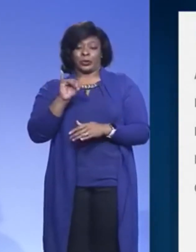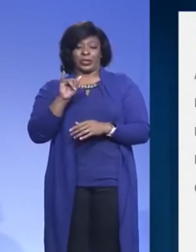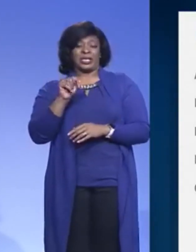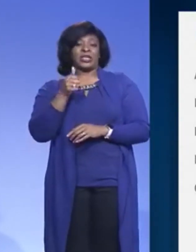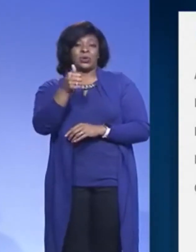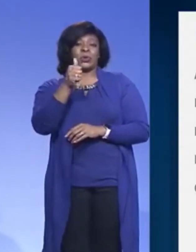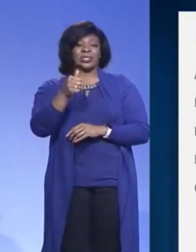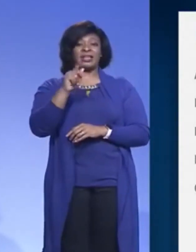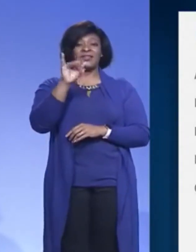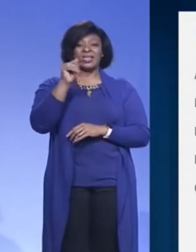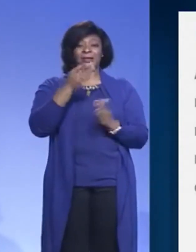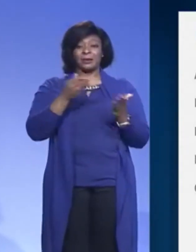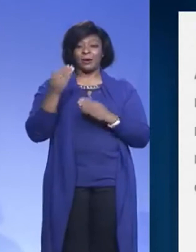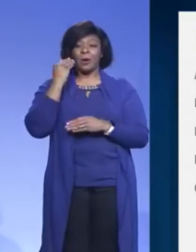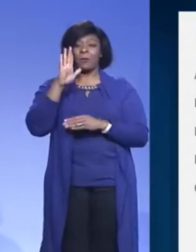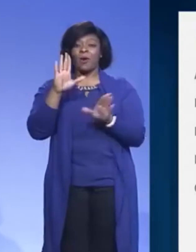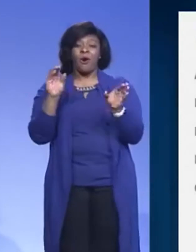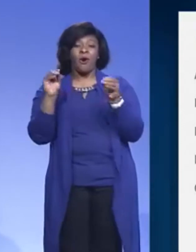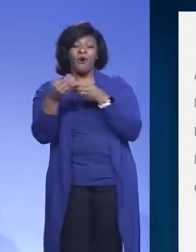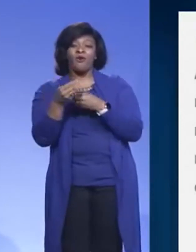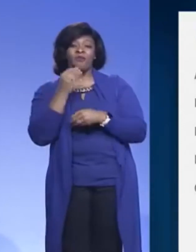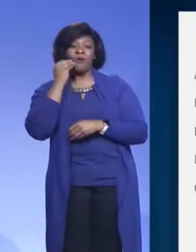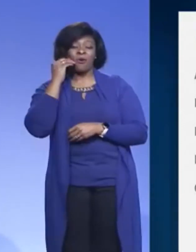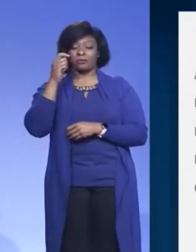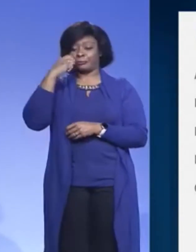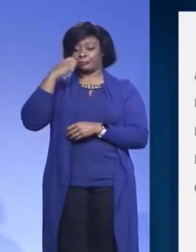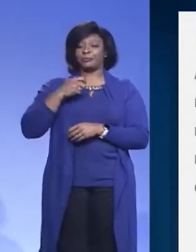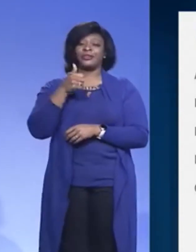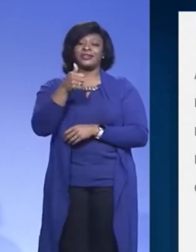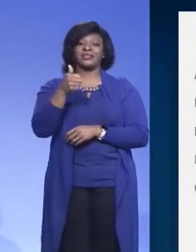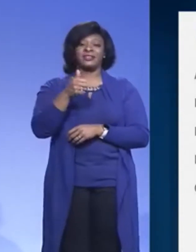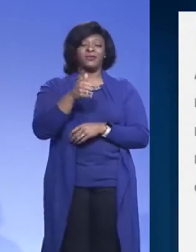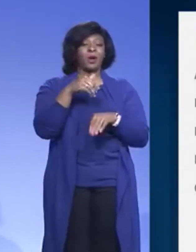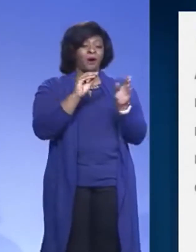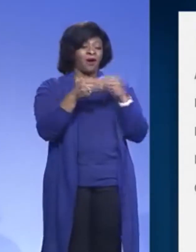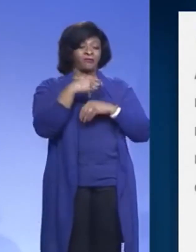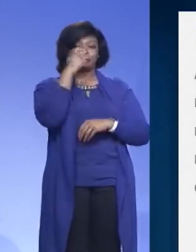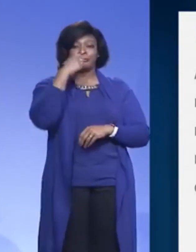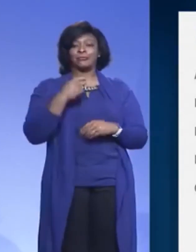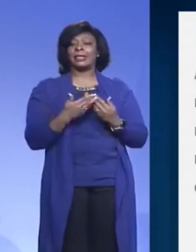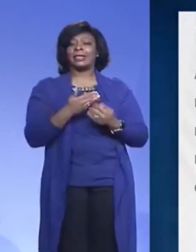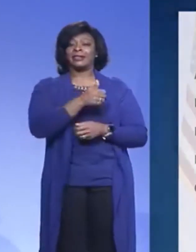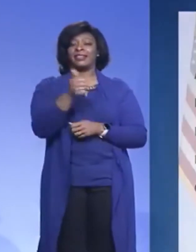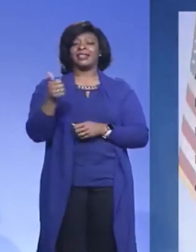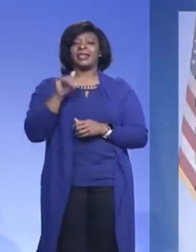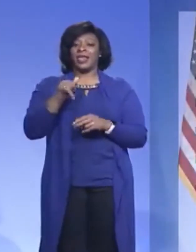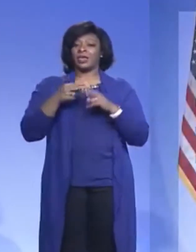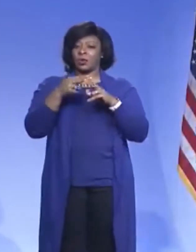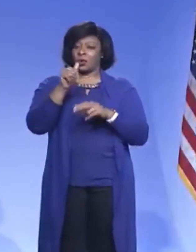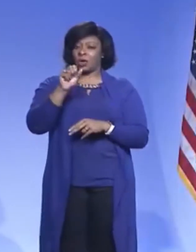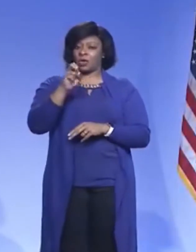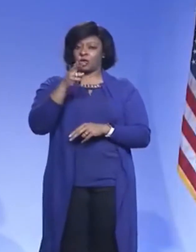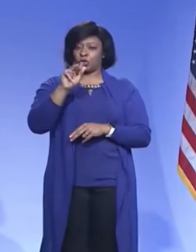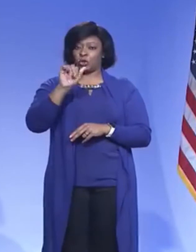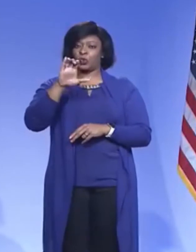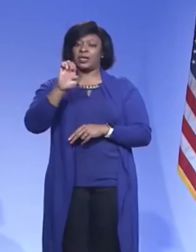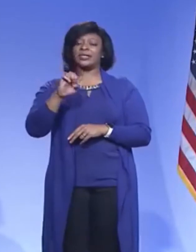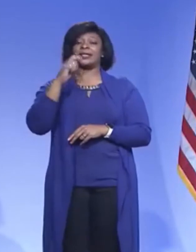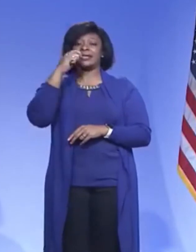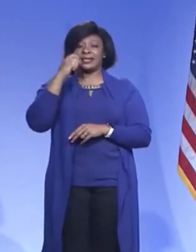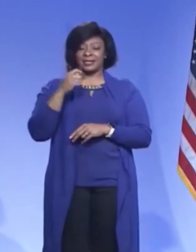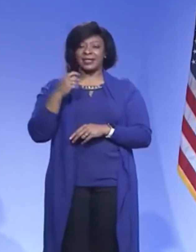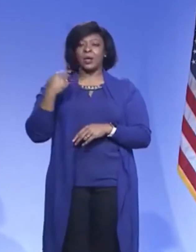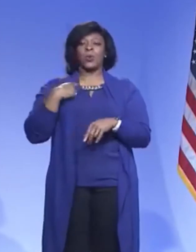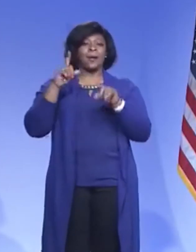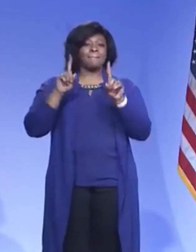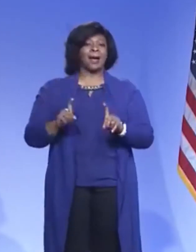kit in their office or at their home. So that is what assurance testing is. We have piloted